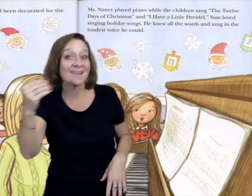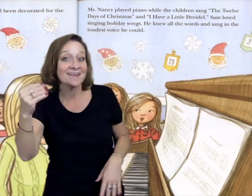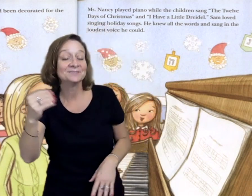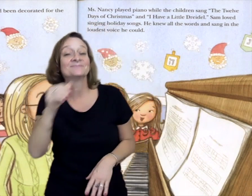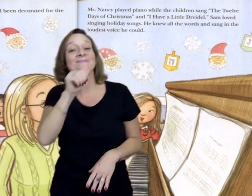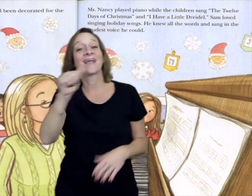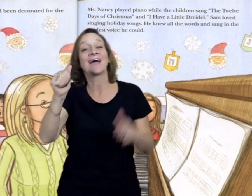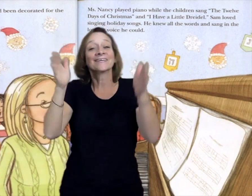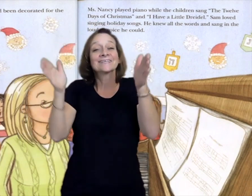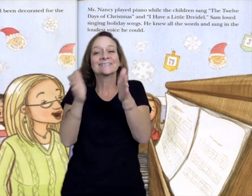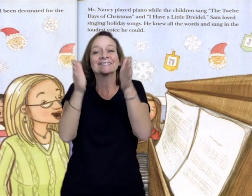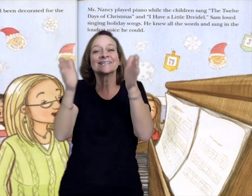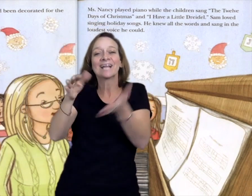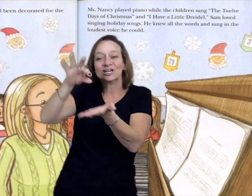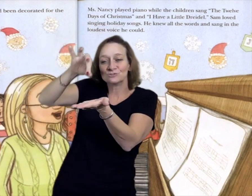I Have a Little Dreidel.